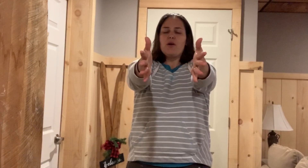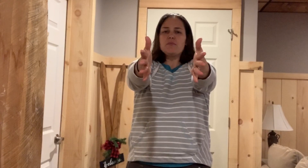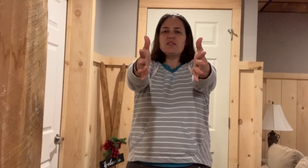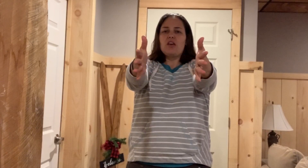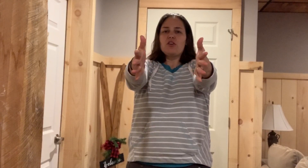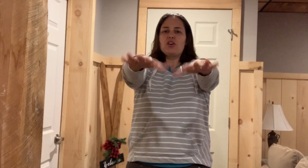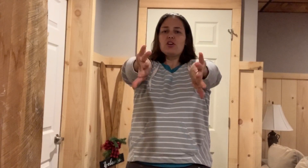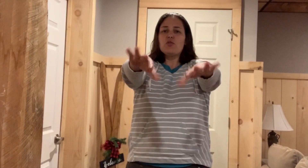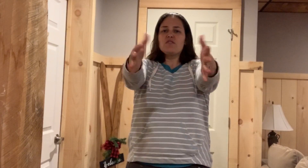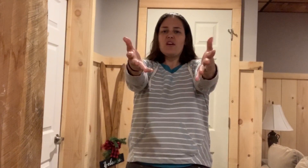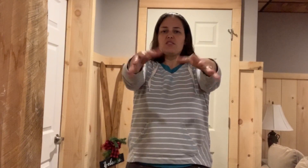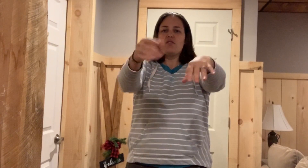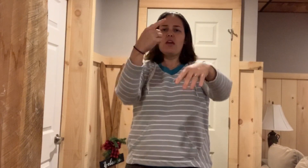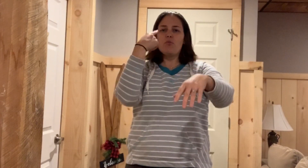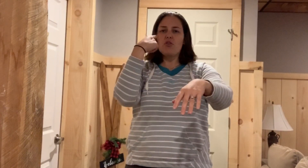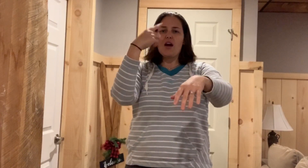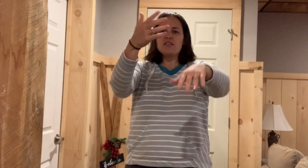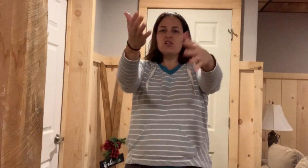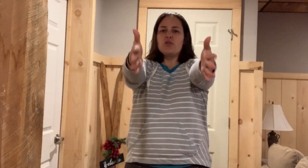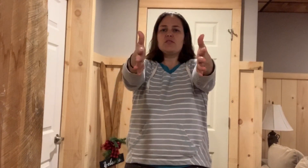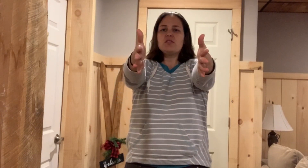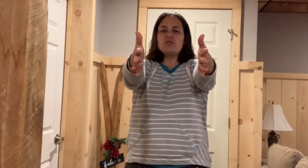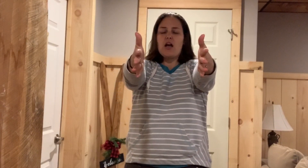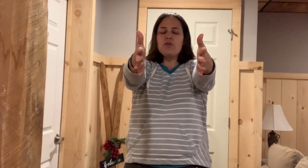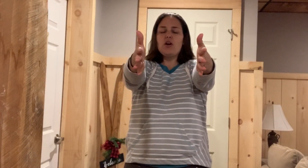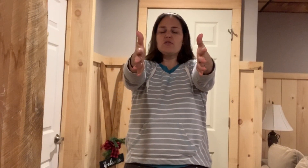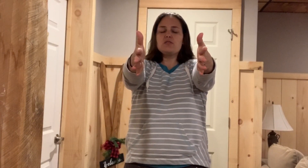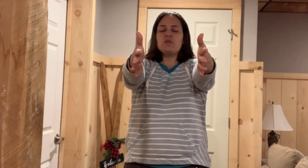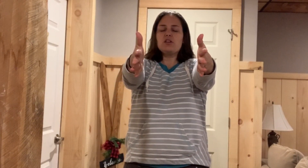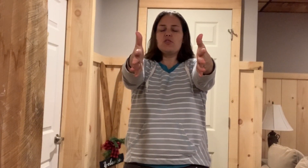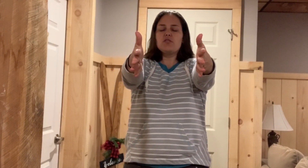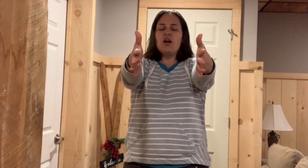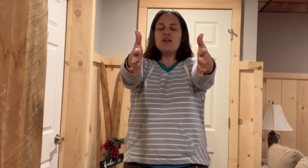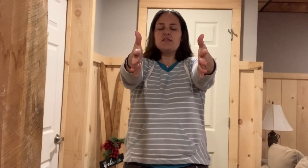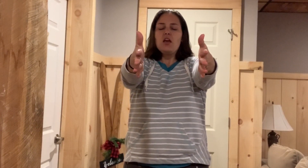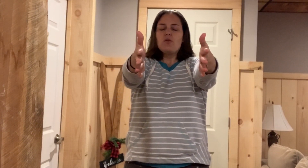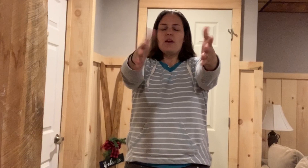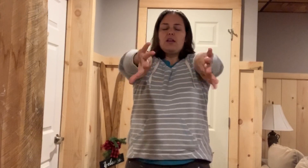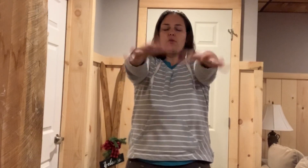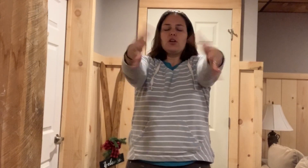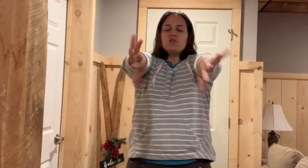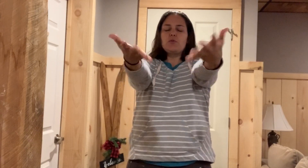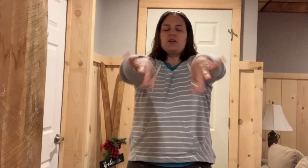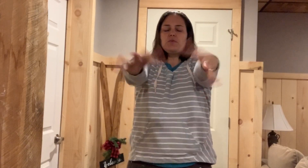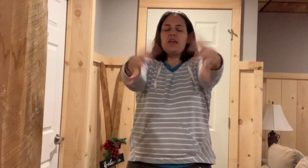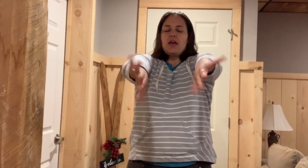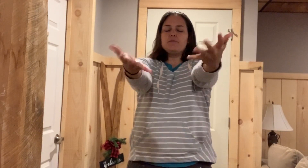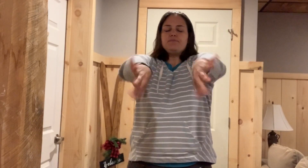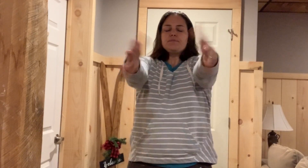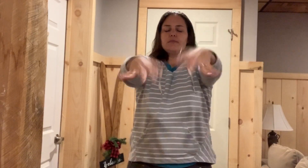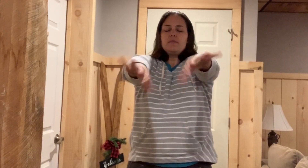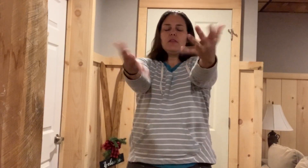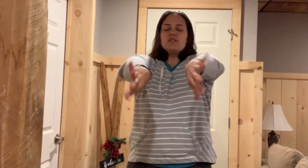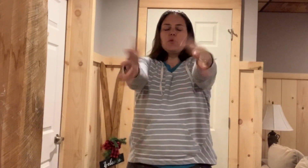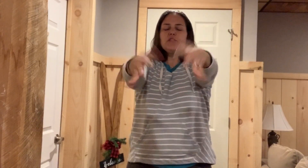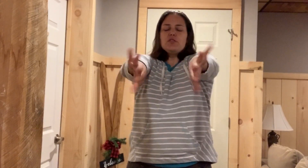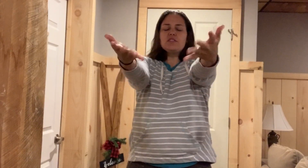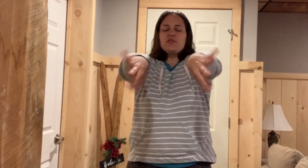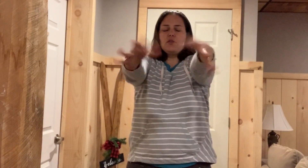palms together. You're going to go as fast as you can with your eyes closed. So how it goes is we're going to close our eyes. Ready? We're going to go as quick as we can. So we do this for